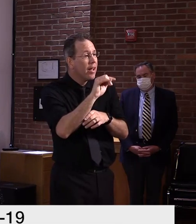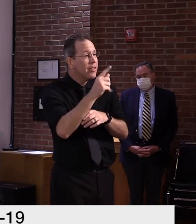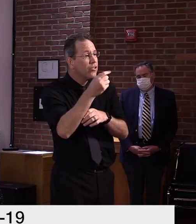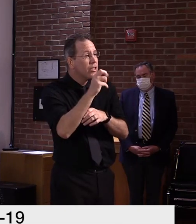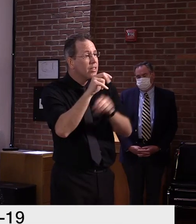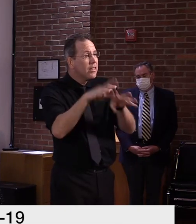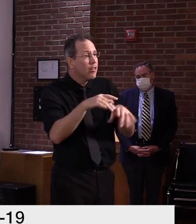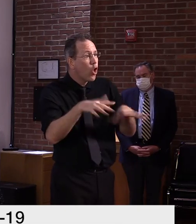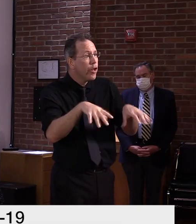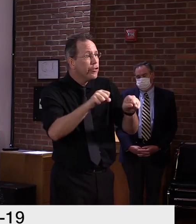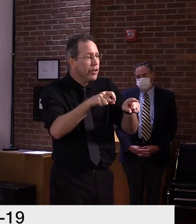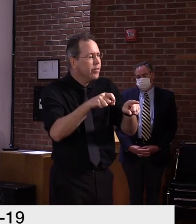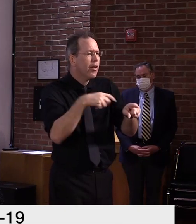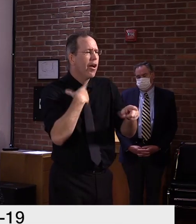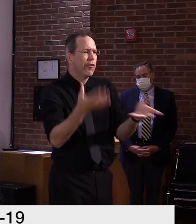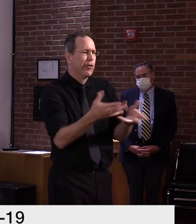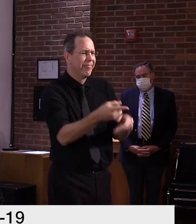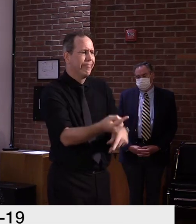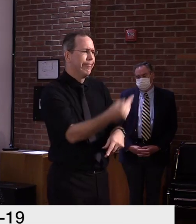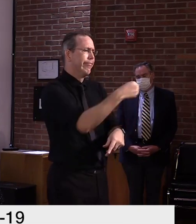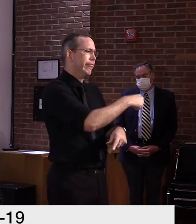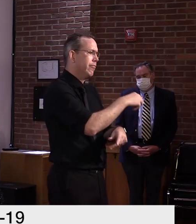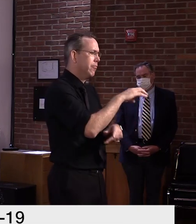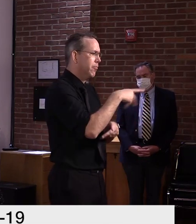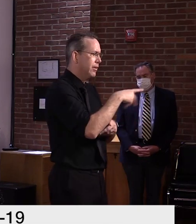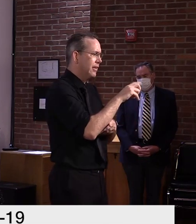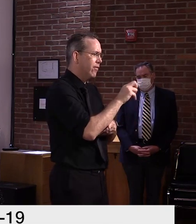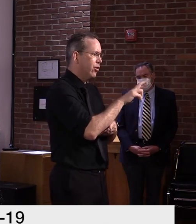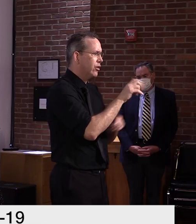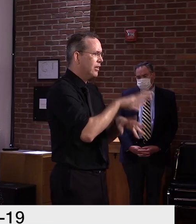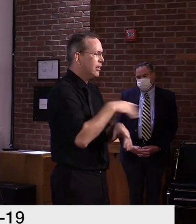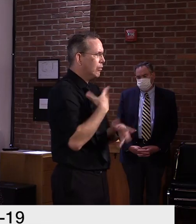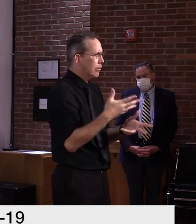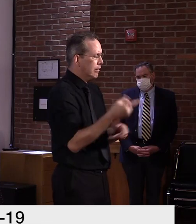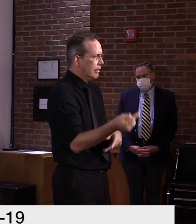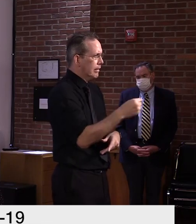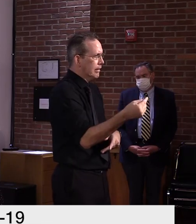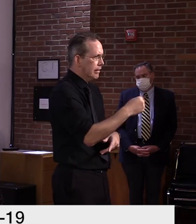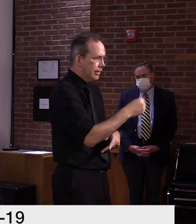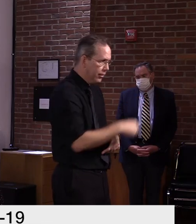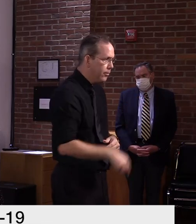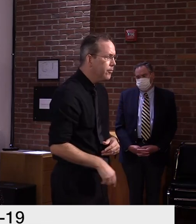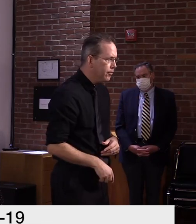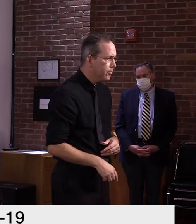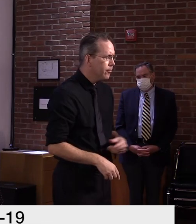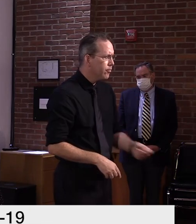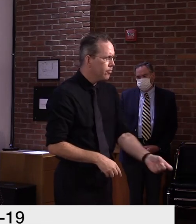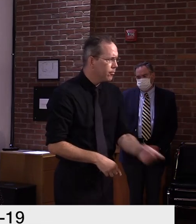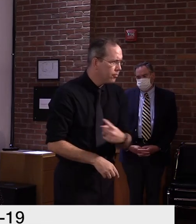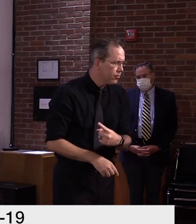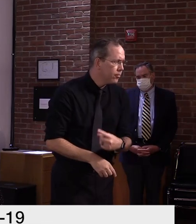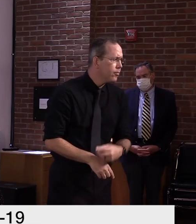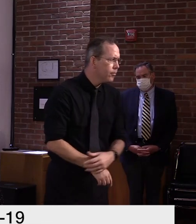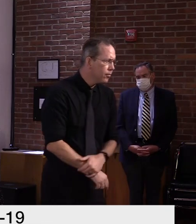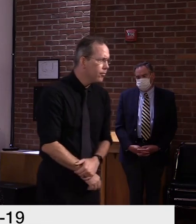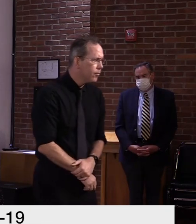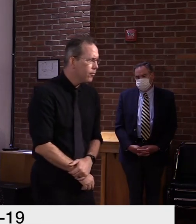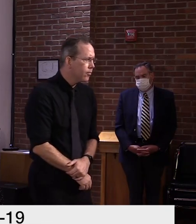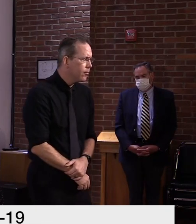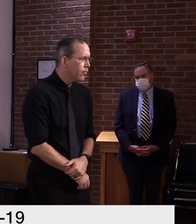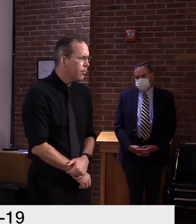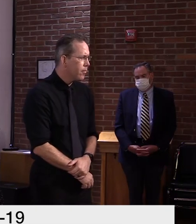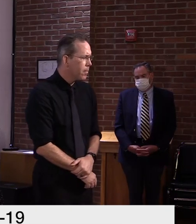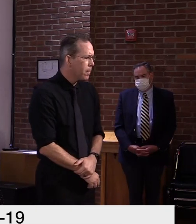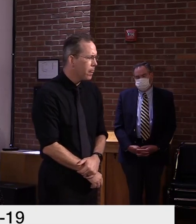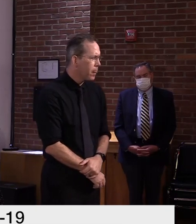I just wanted to be clear that the numbers from the state that you're reporting every day, those are reflecting the PCR